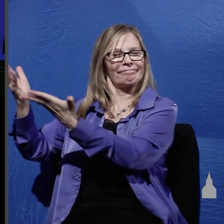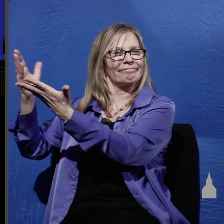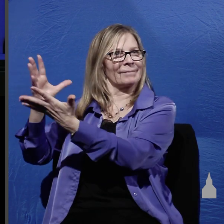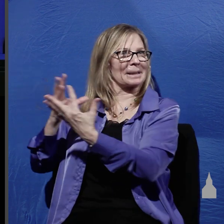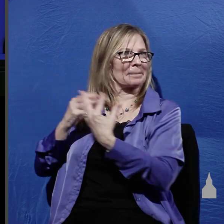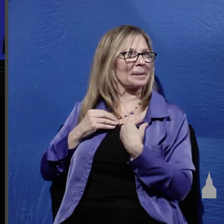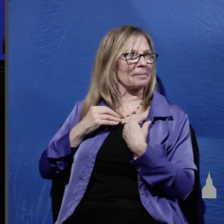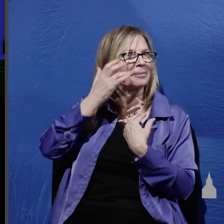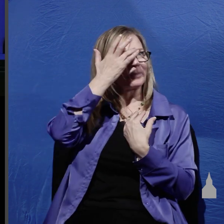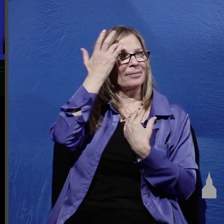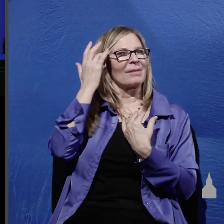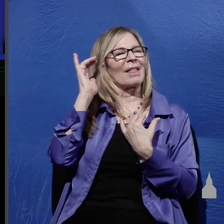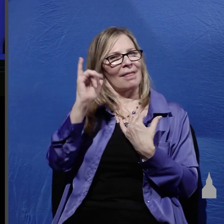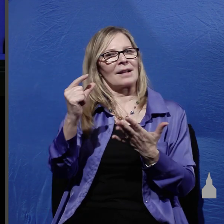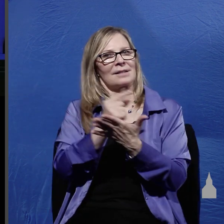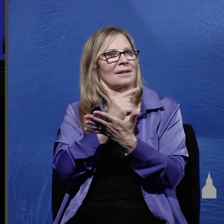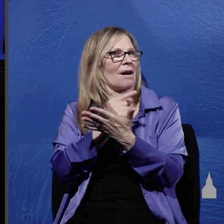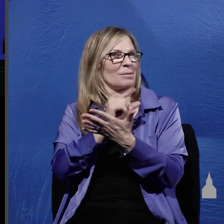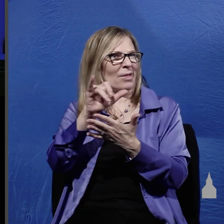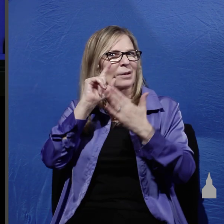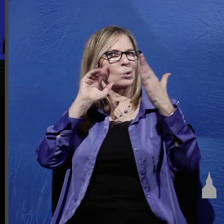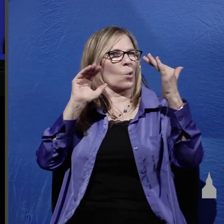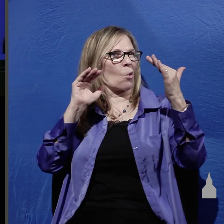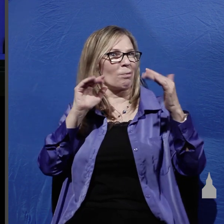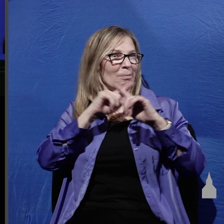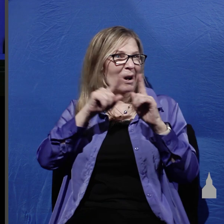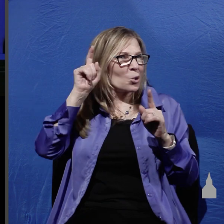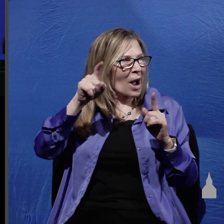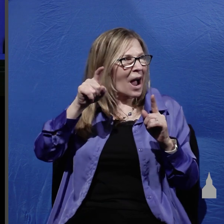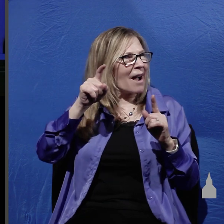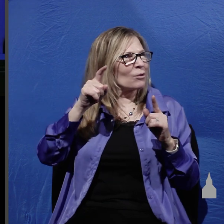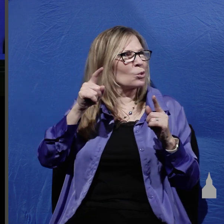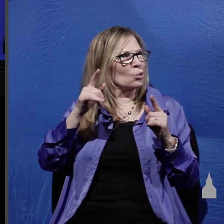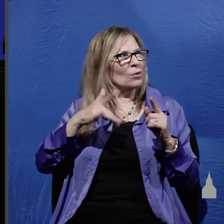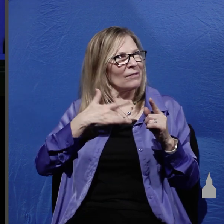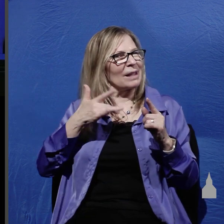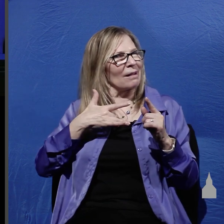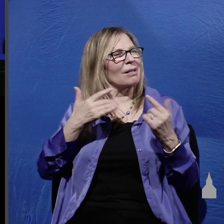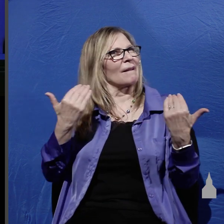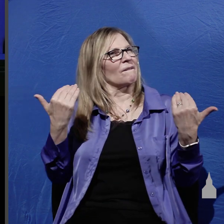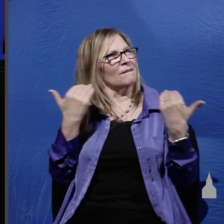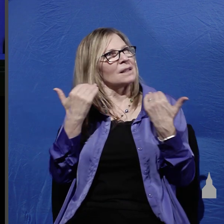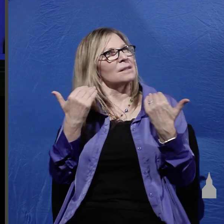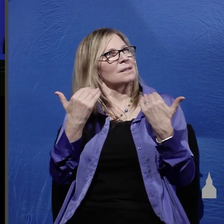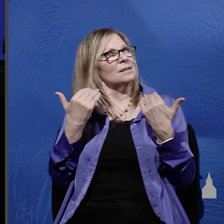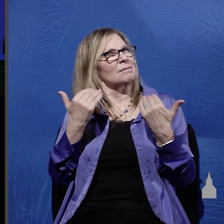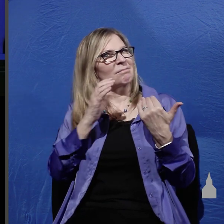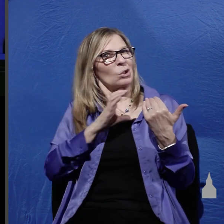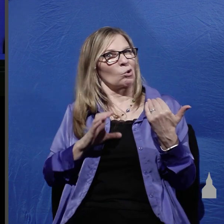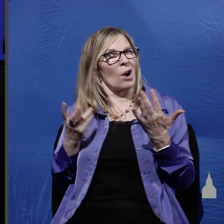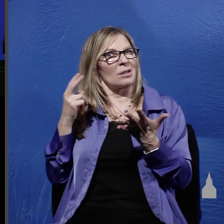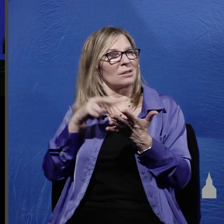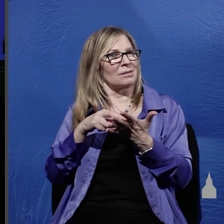have but you have to be convinced in your mind that Jesus Christ rose from the dead the evidence is compelling